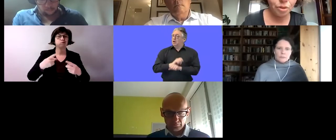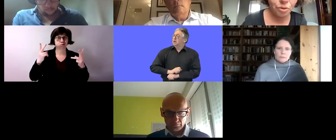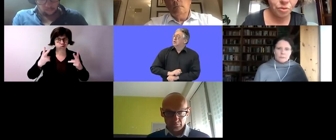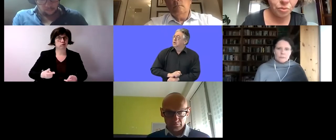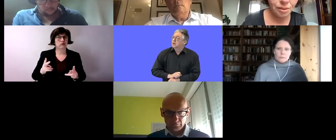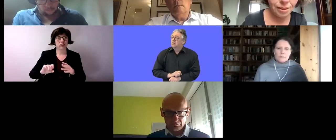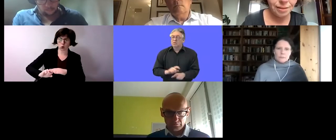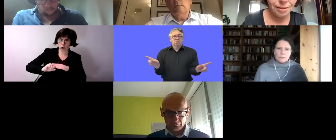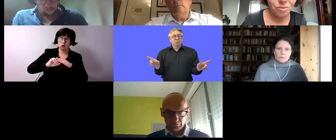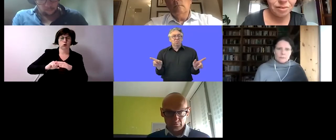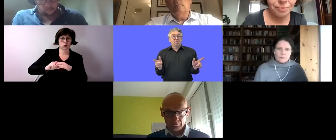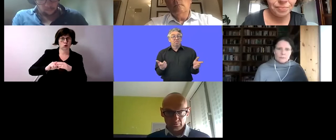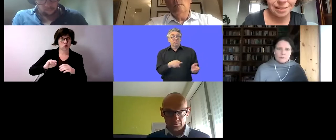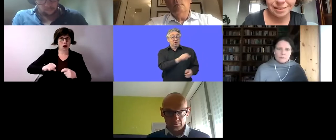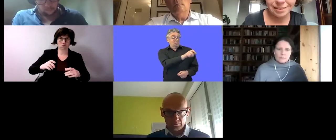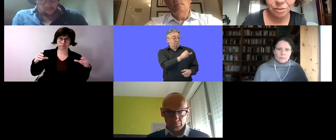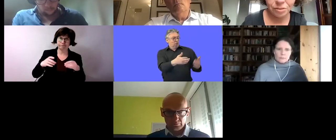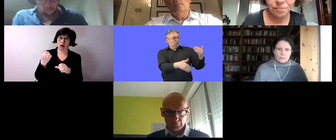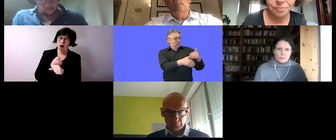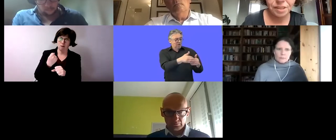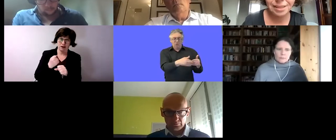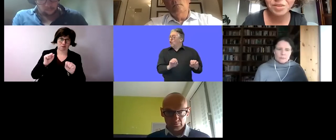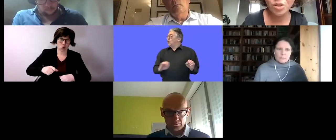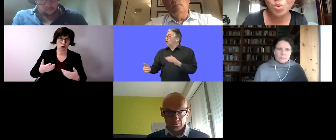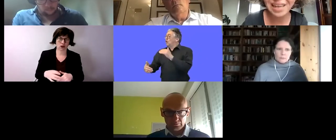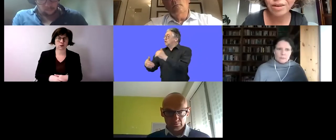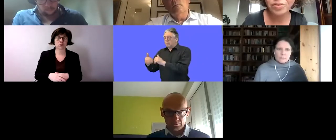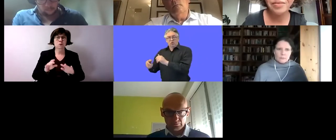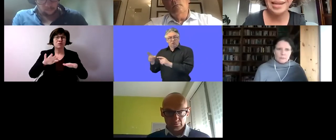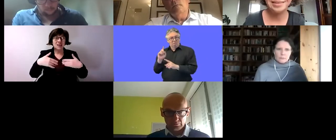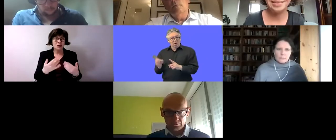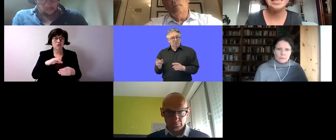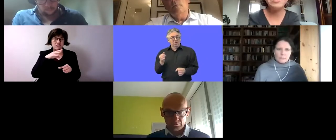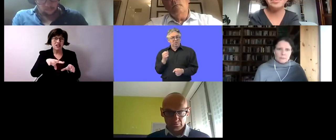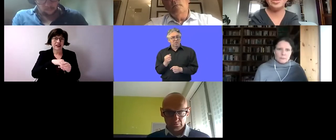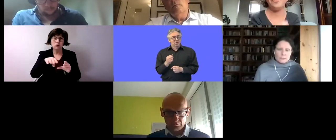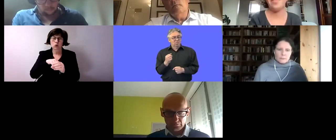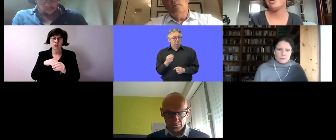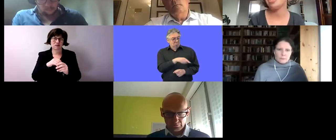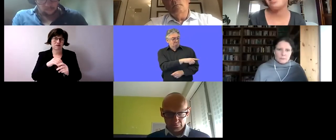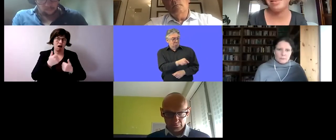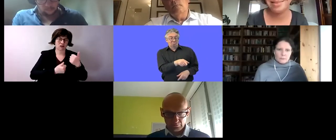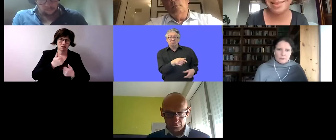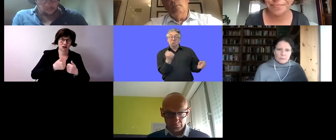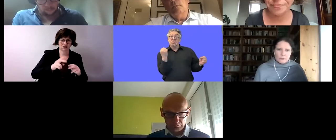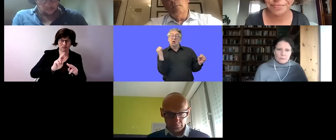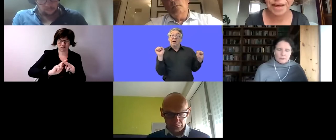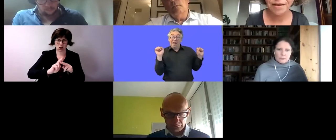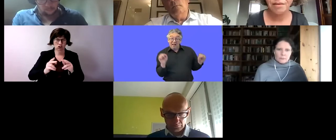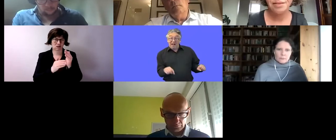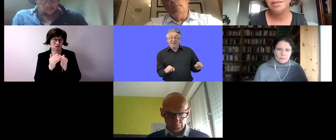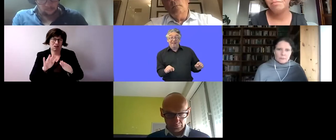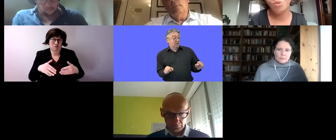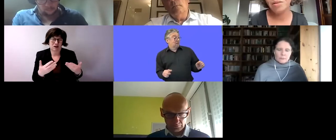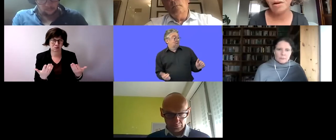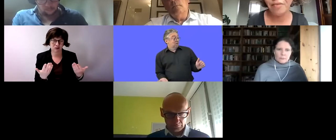work together and can with the necessary support achieve things jointly there are enough